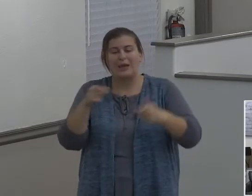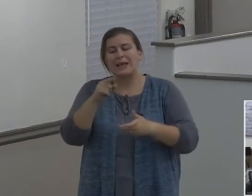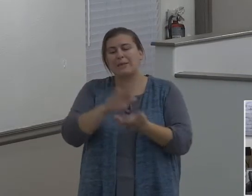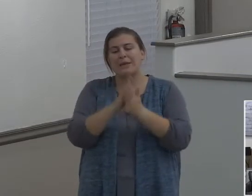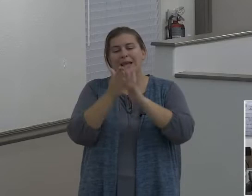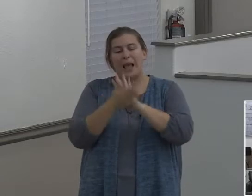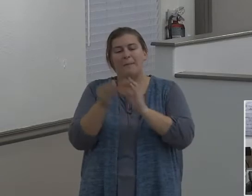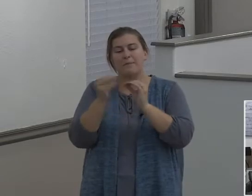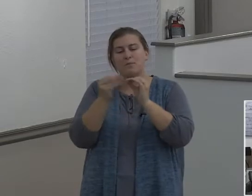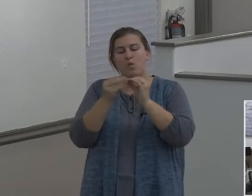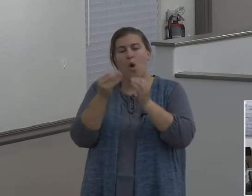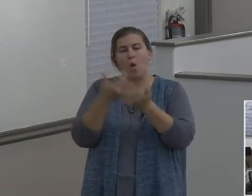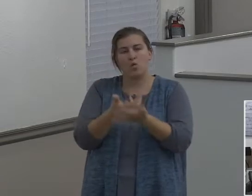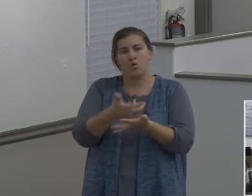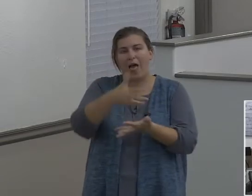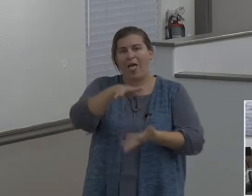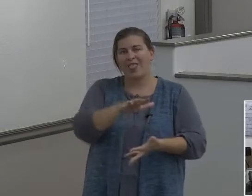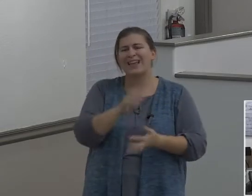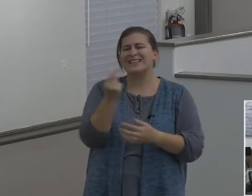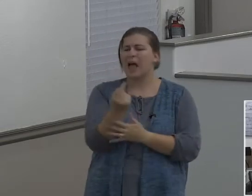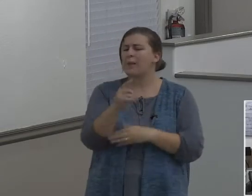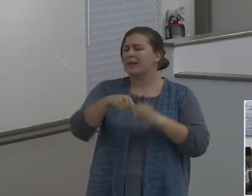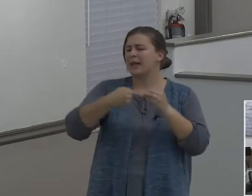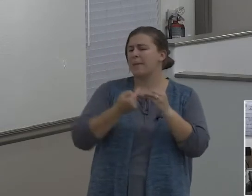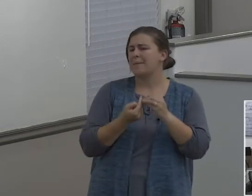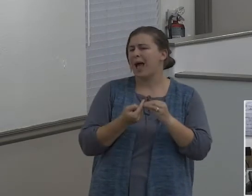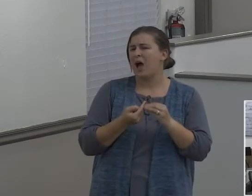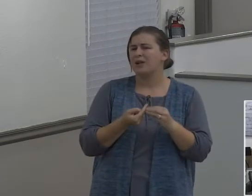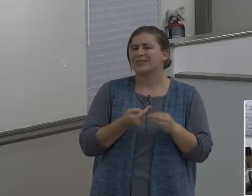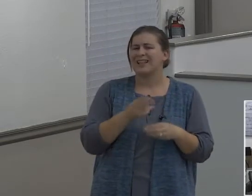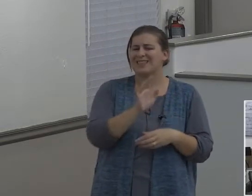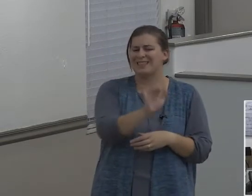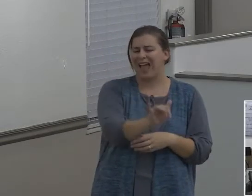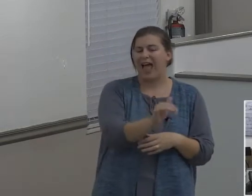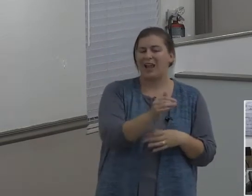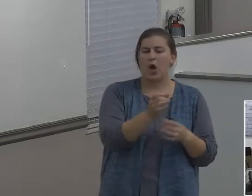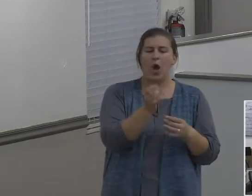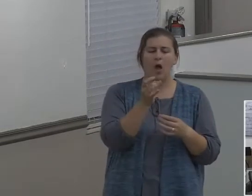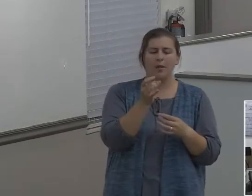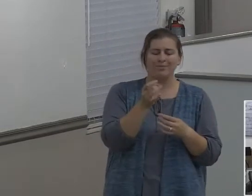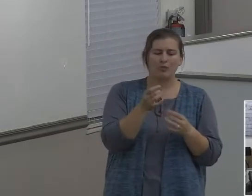something about probably the paganism that was there probably didn't help him at all.